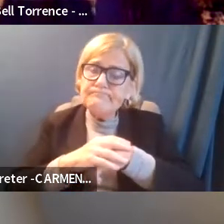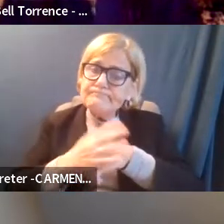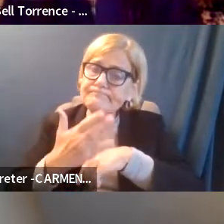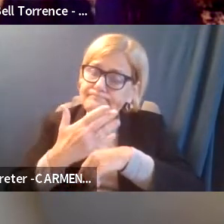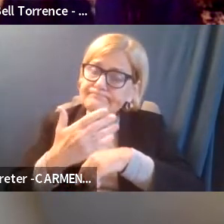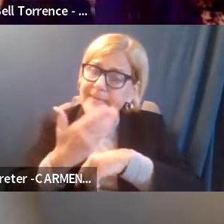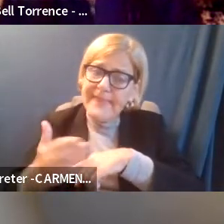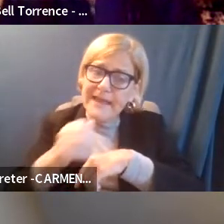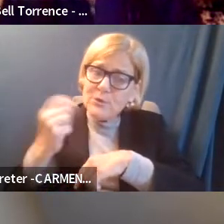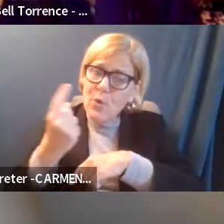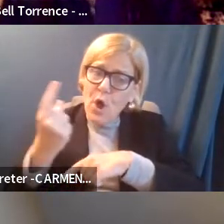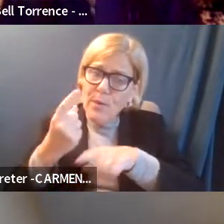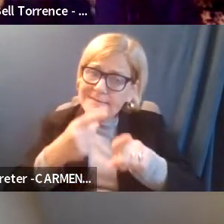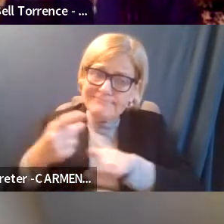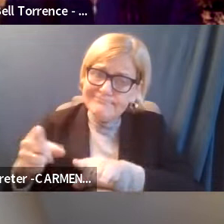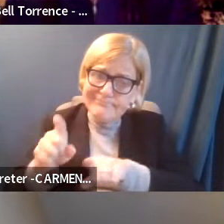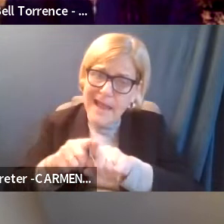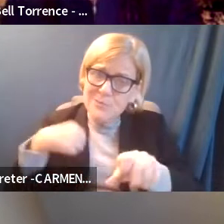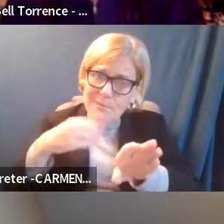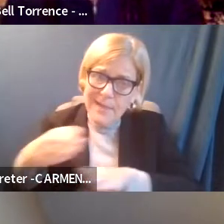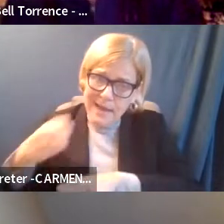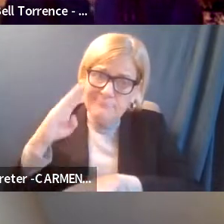things don't always go as we plan as we're fully aware.